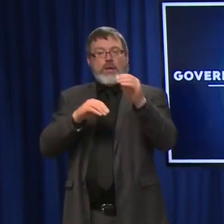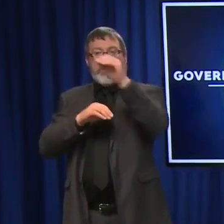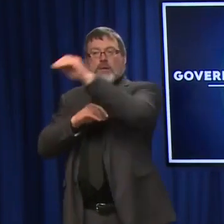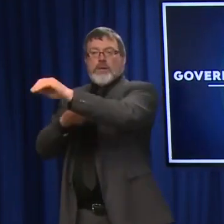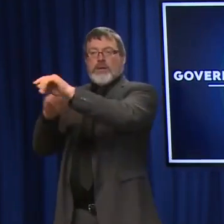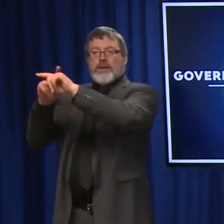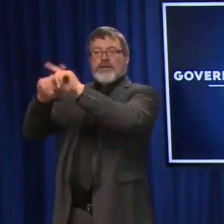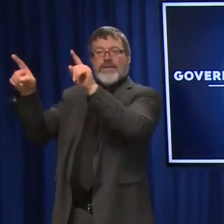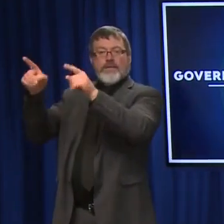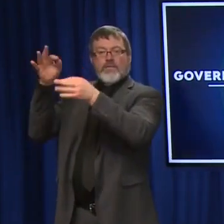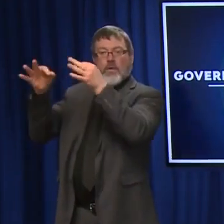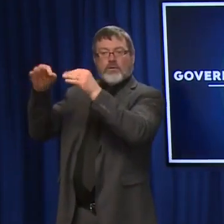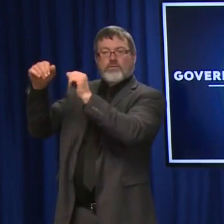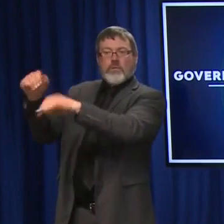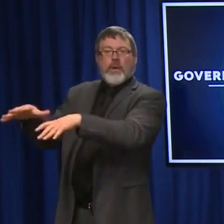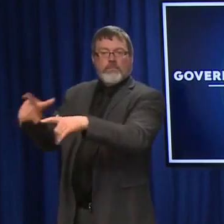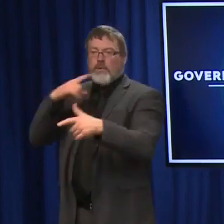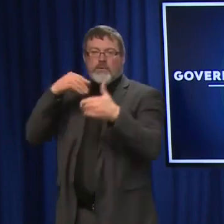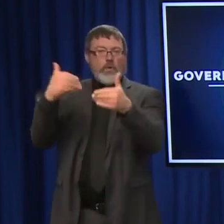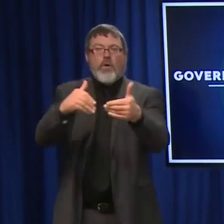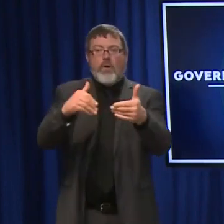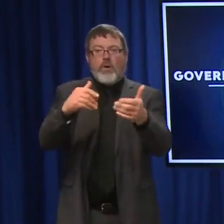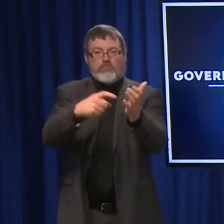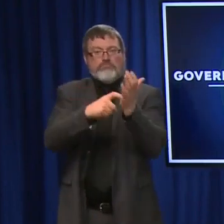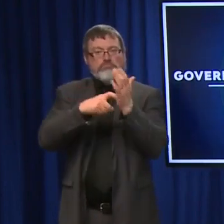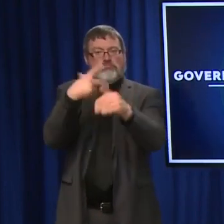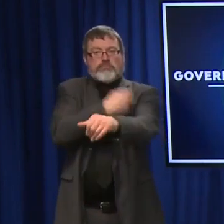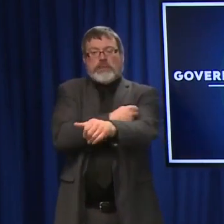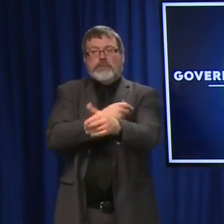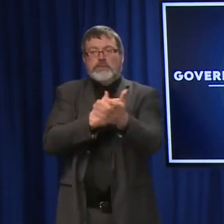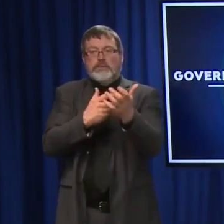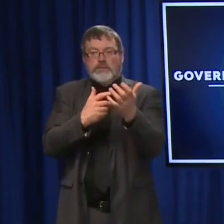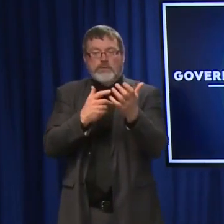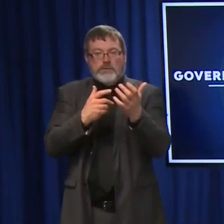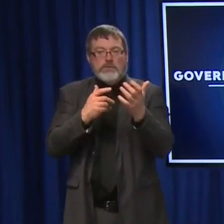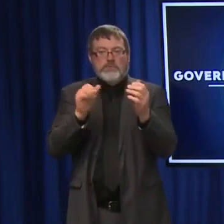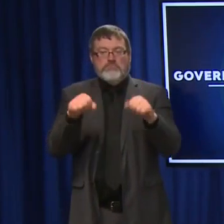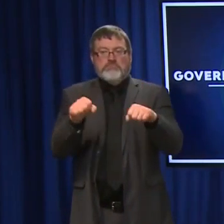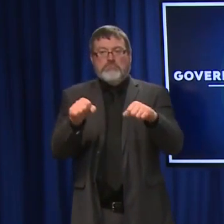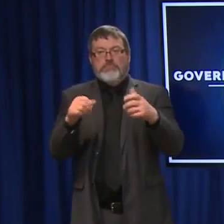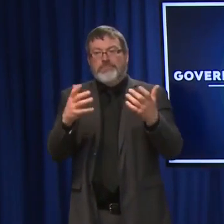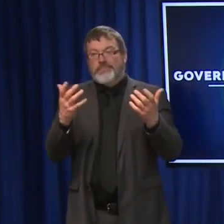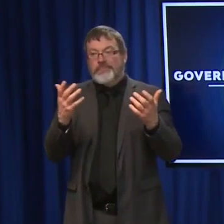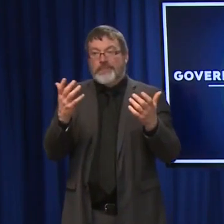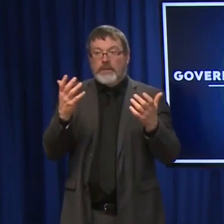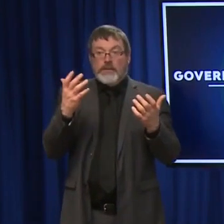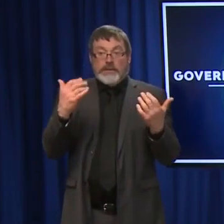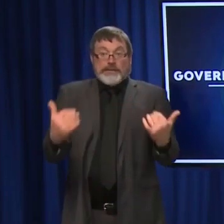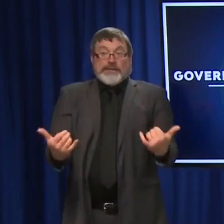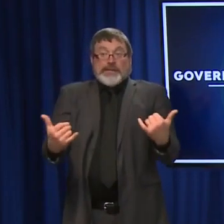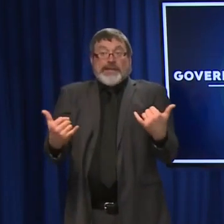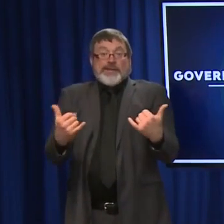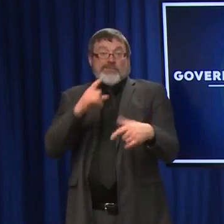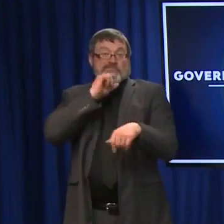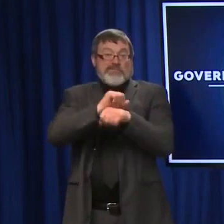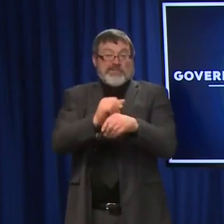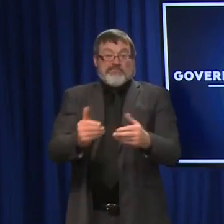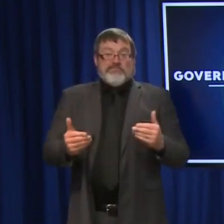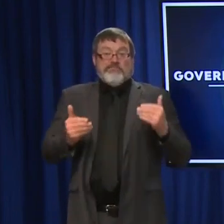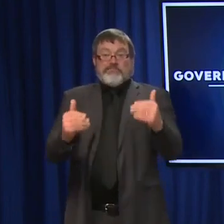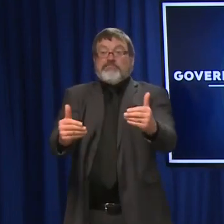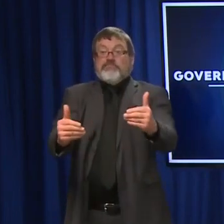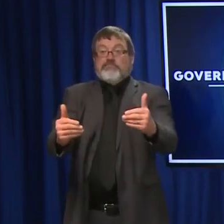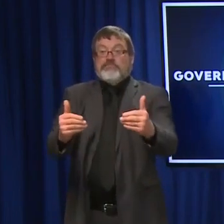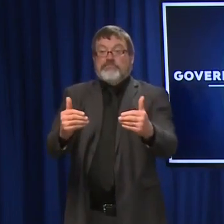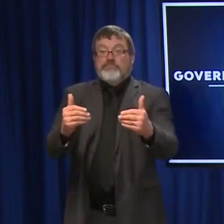think that's the number one mandate out there that is very confusing. Technically, it's moving forward. I think the Supreme Court is